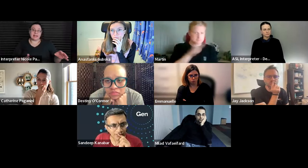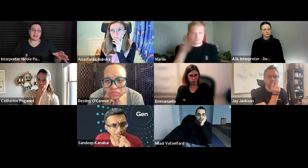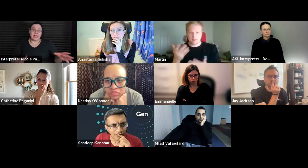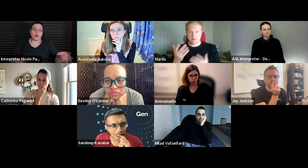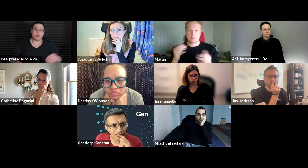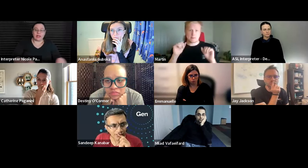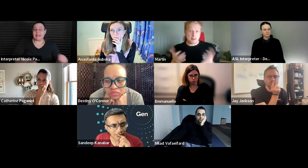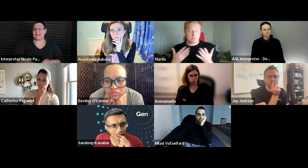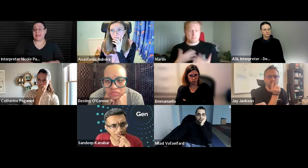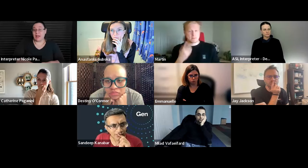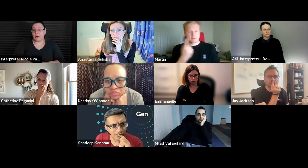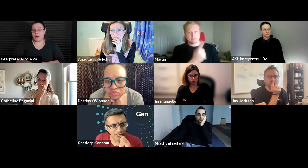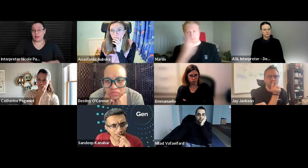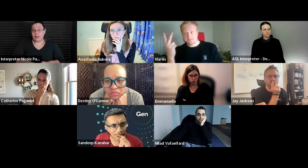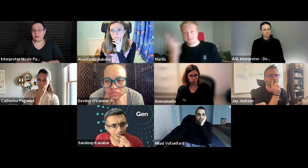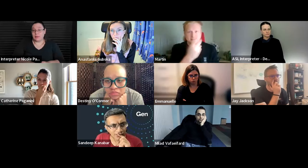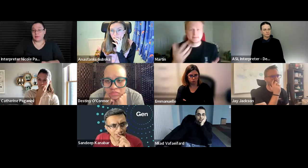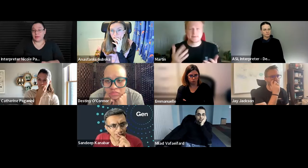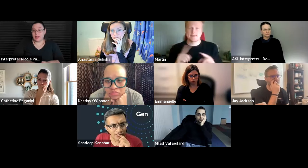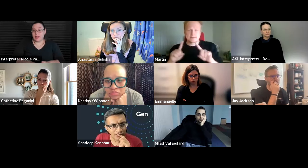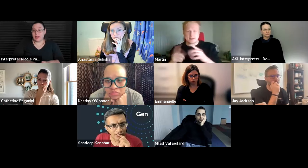sharing ideas and all working together